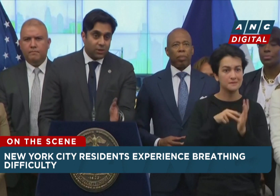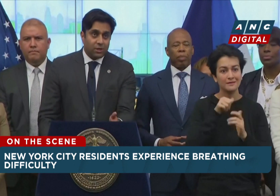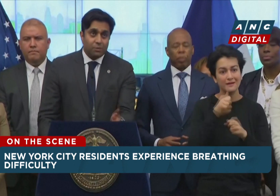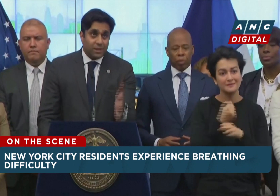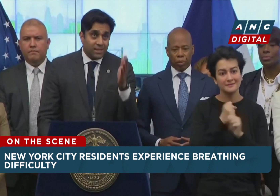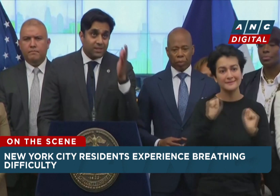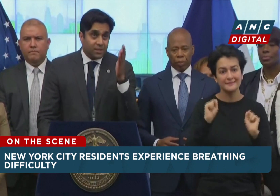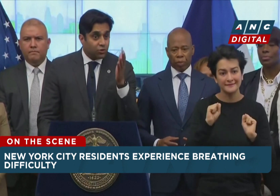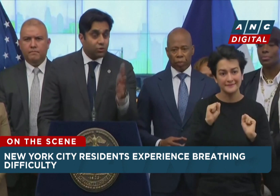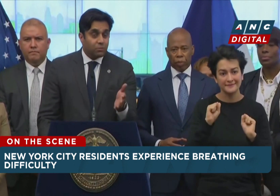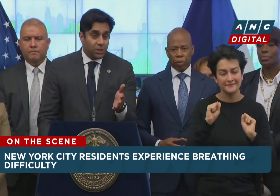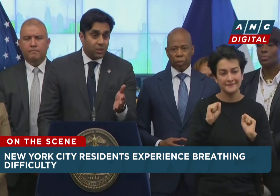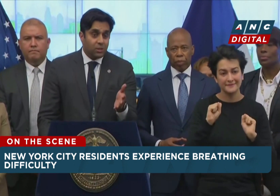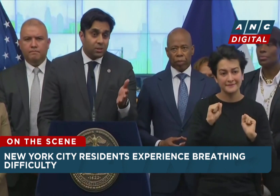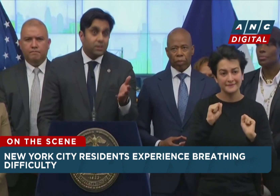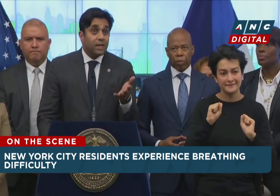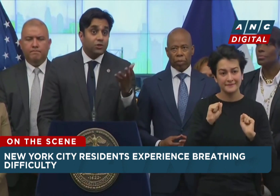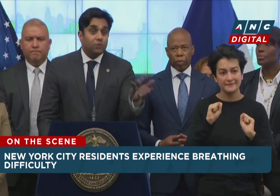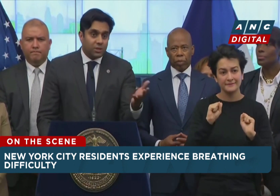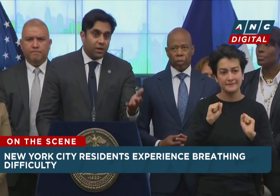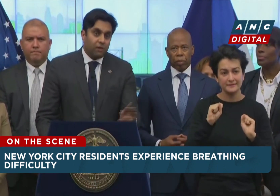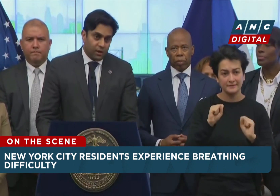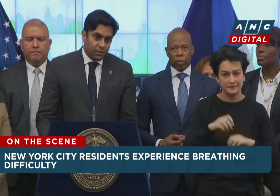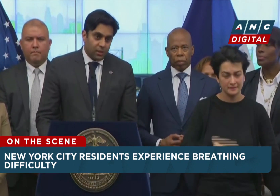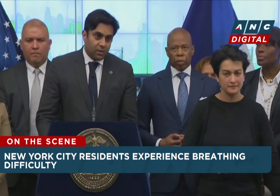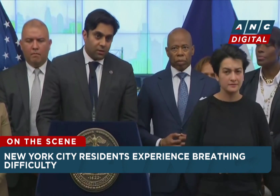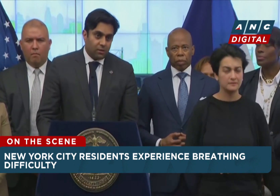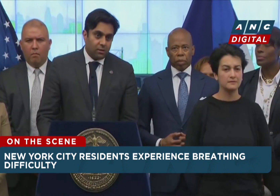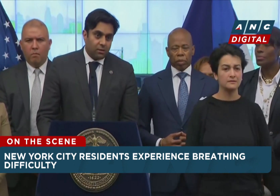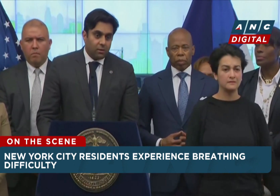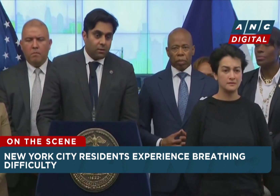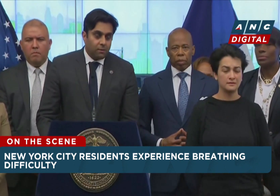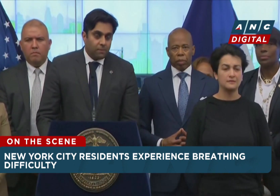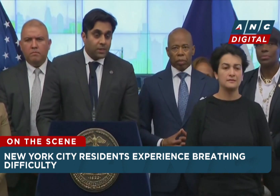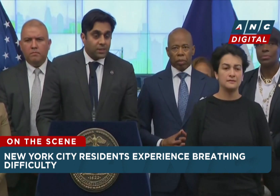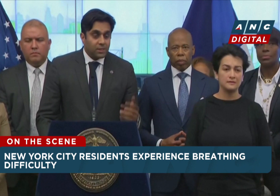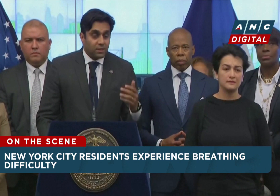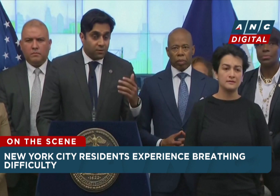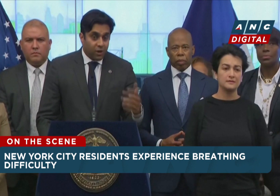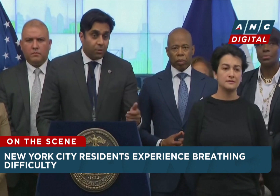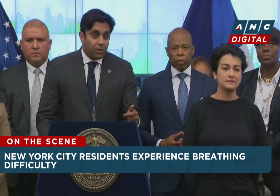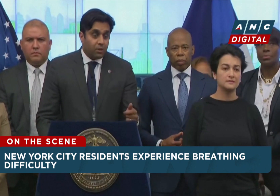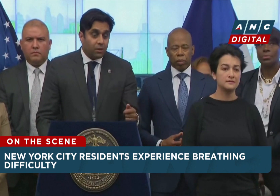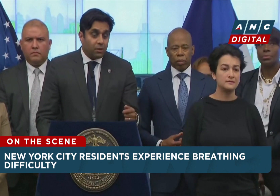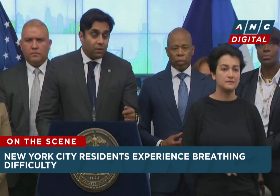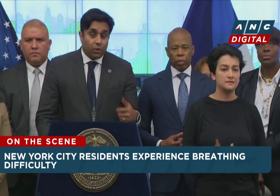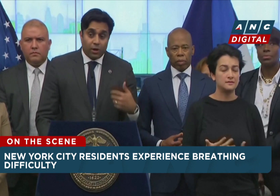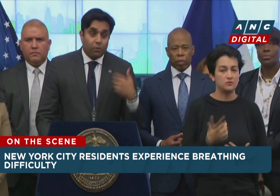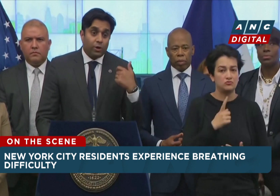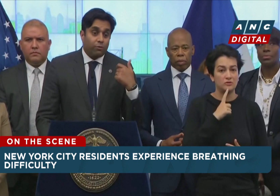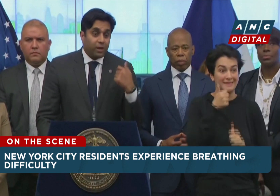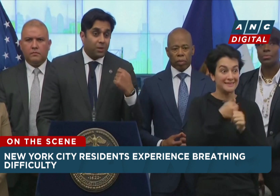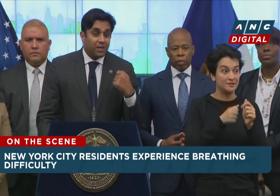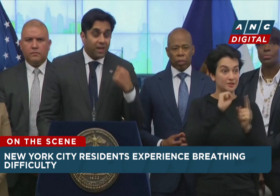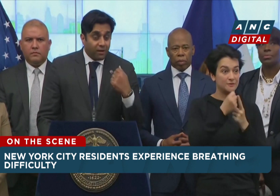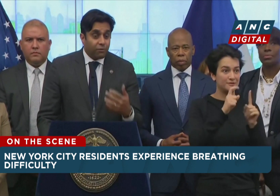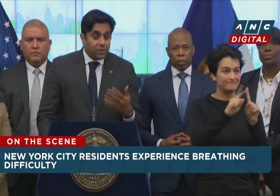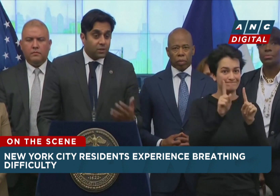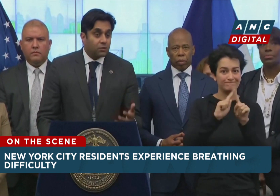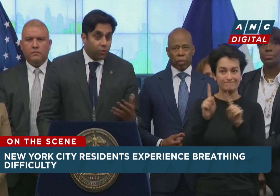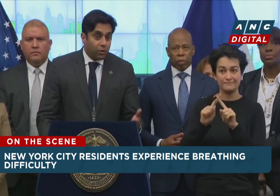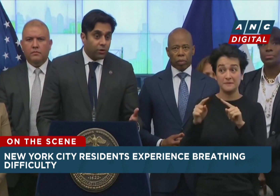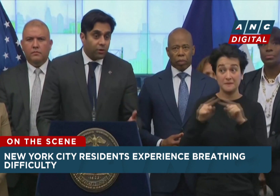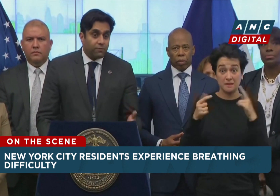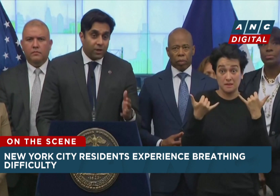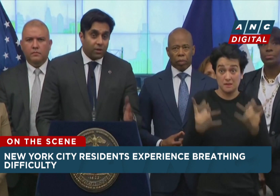situation clearly, but this is extremely dangerous air outside. This is an environment where we are recommending